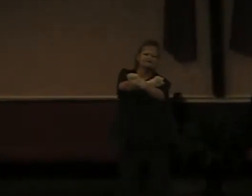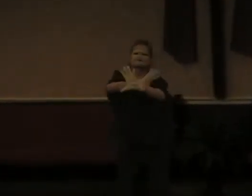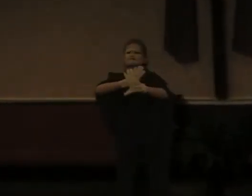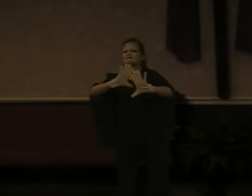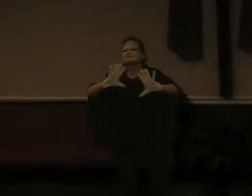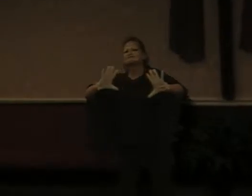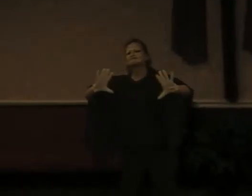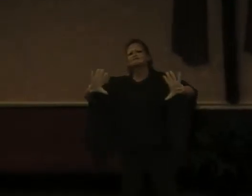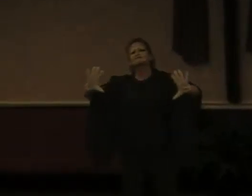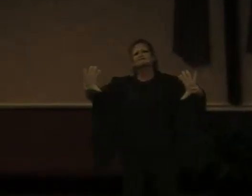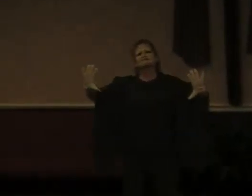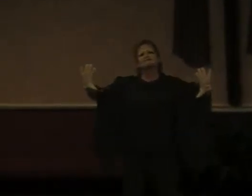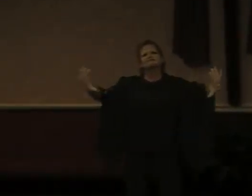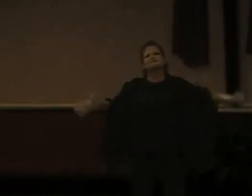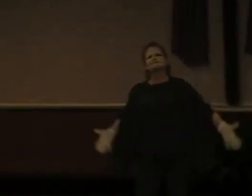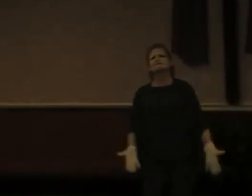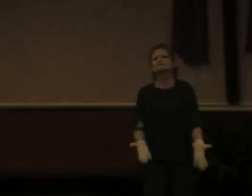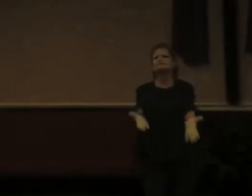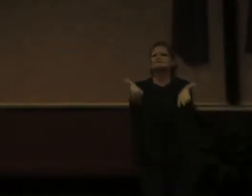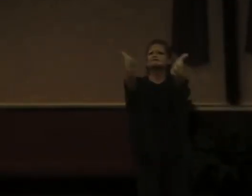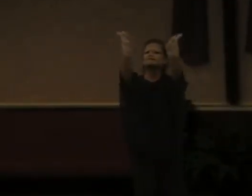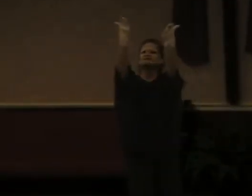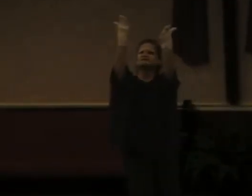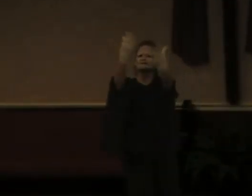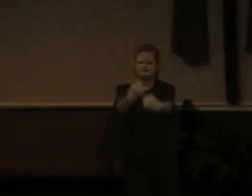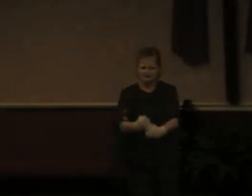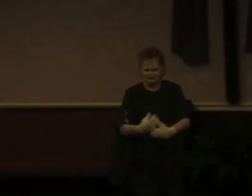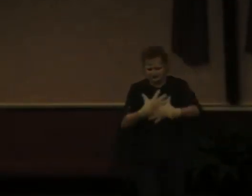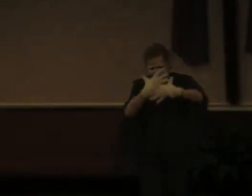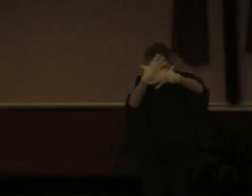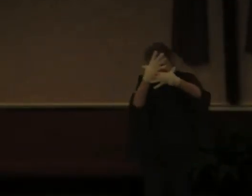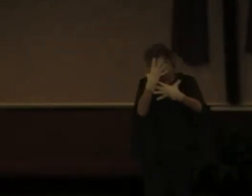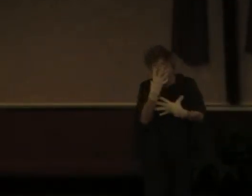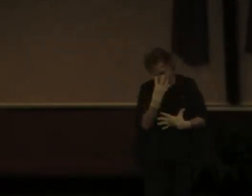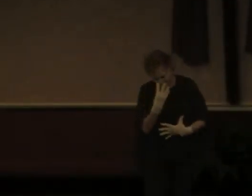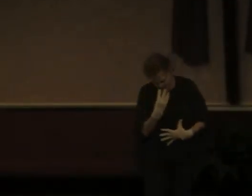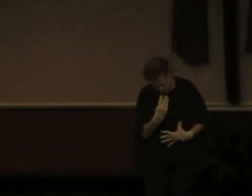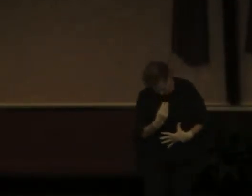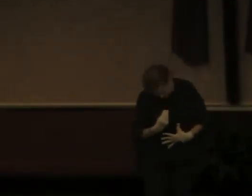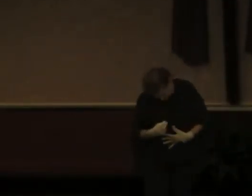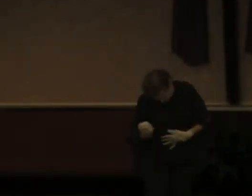He makes me lie down in green